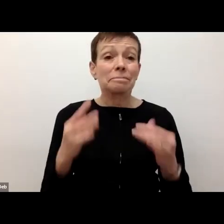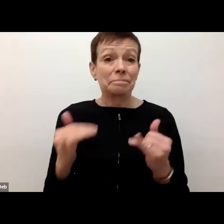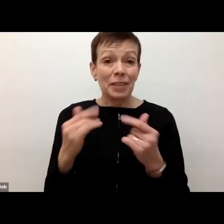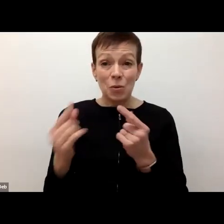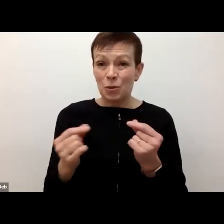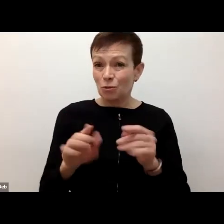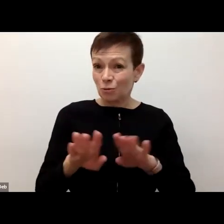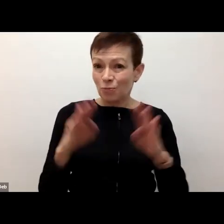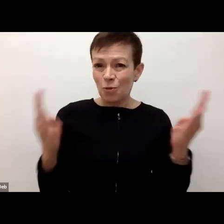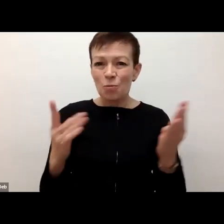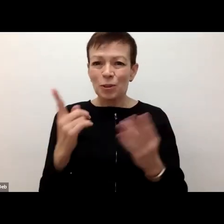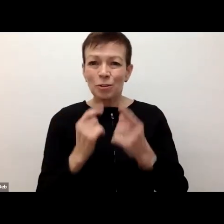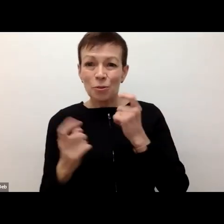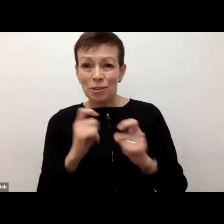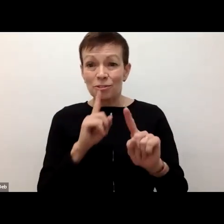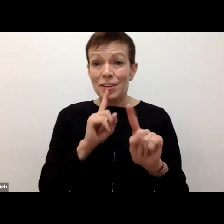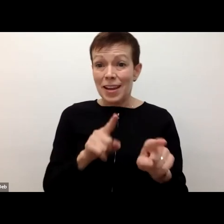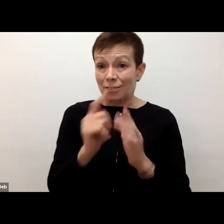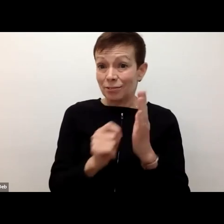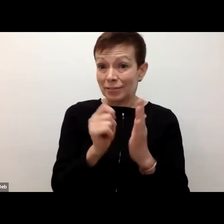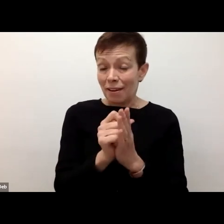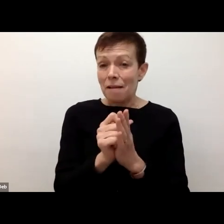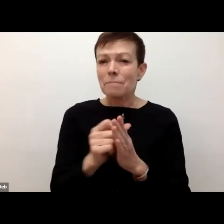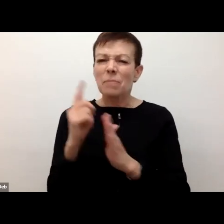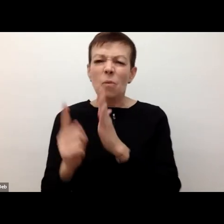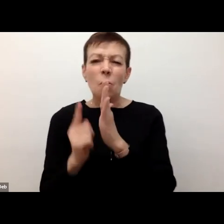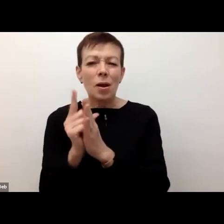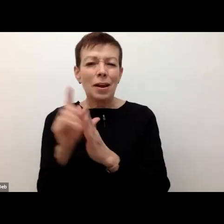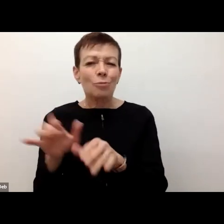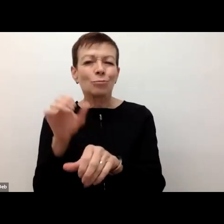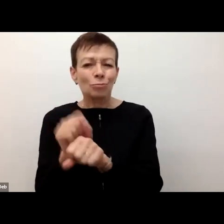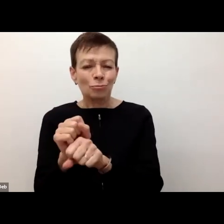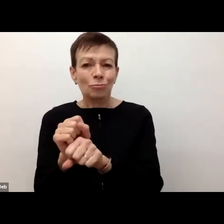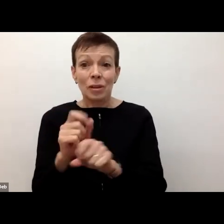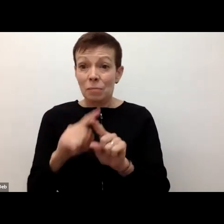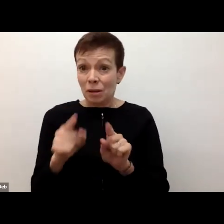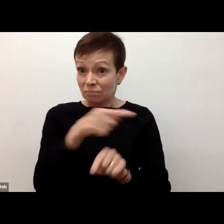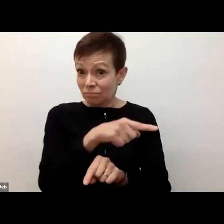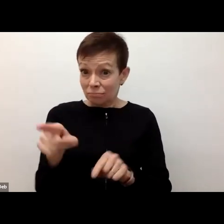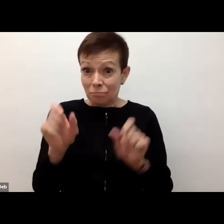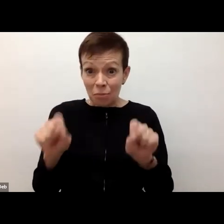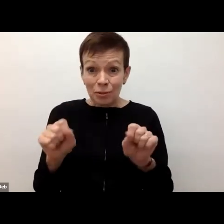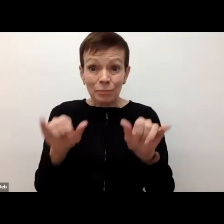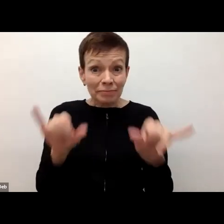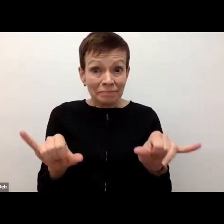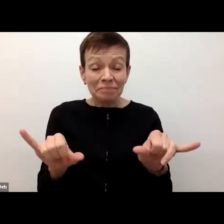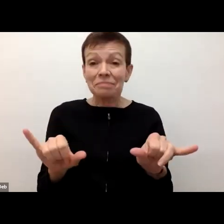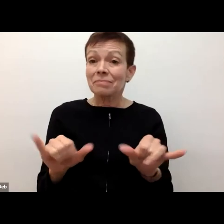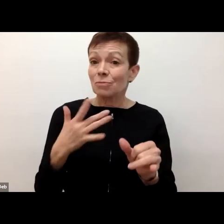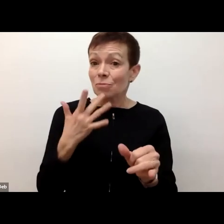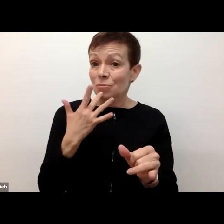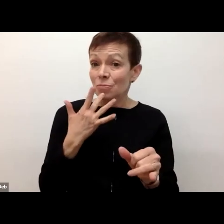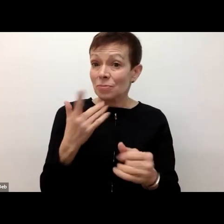completed the hour that we had stipulated for the event, but for those that are able to stay and would like to ask questions,